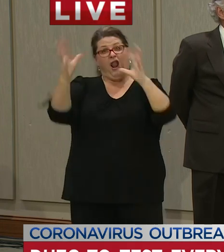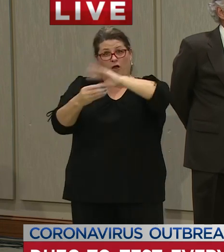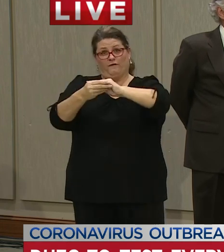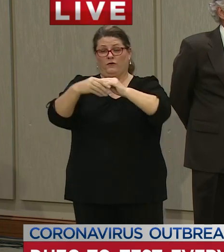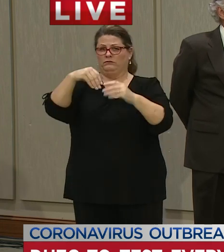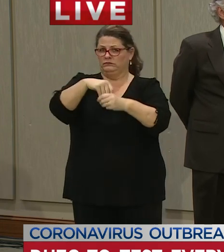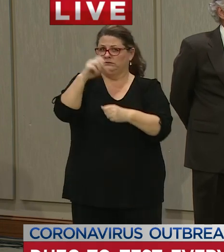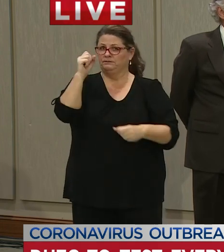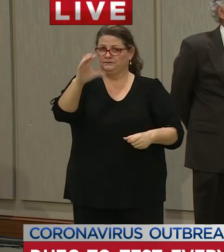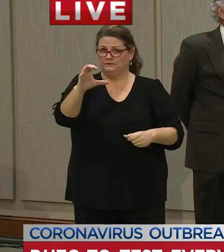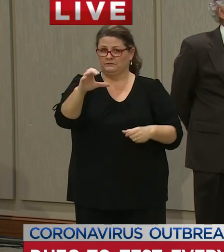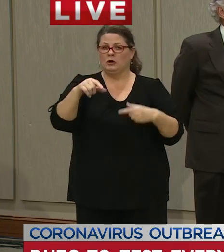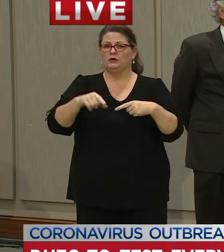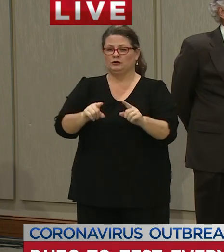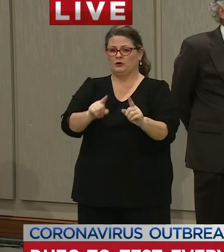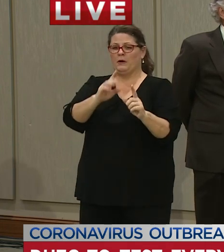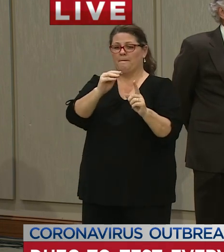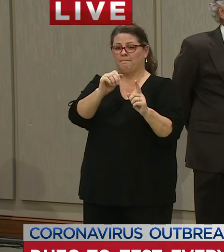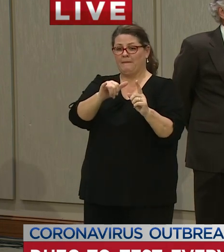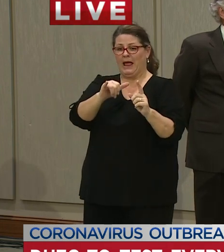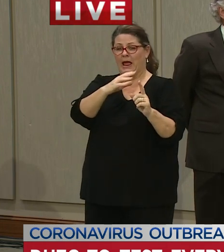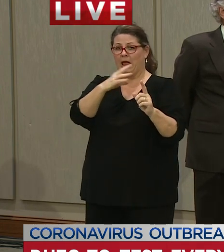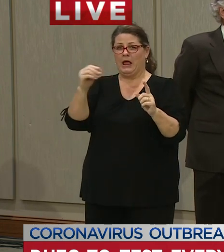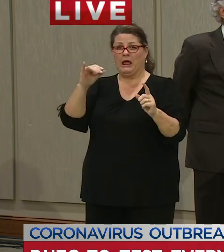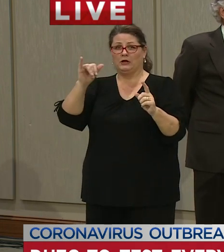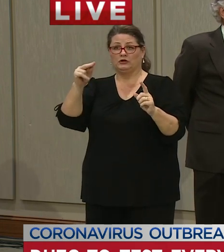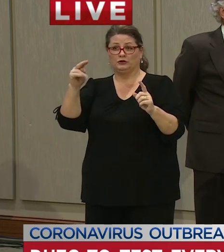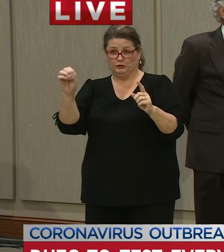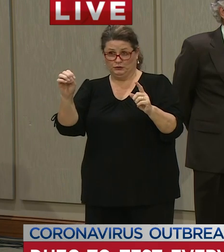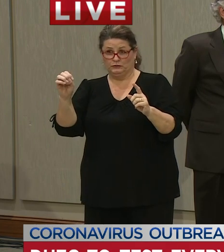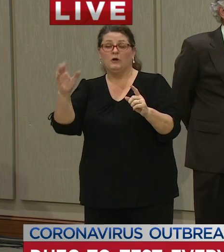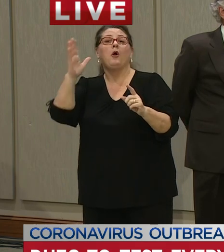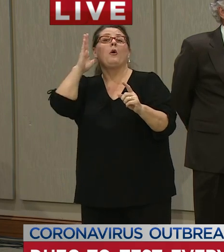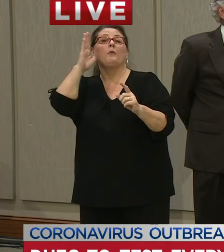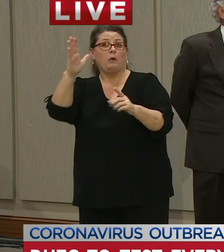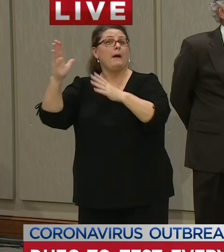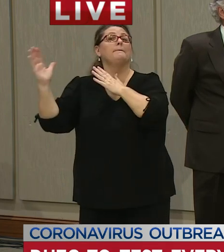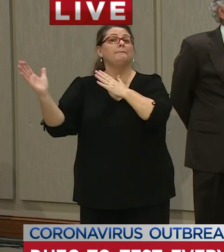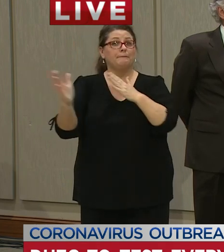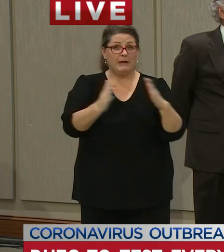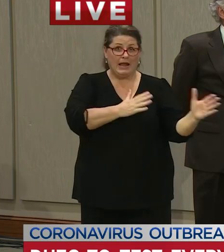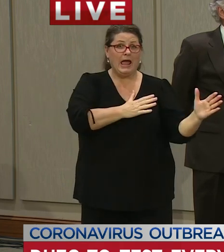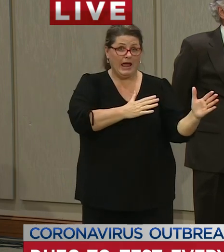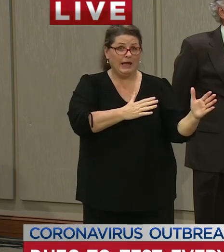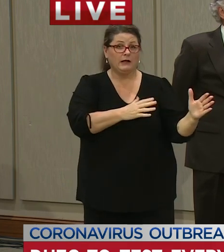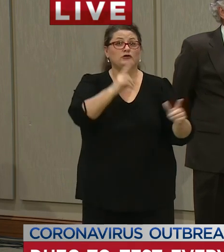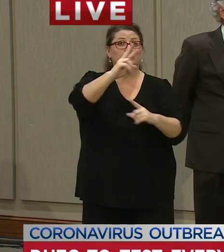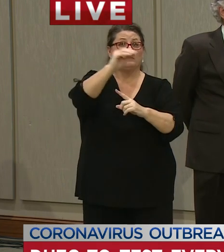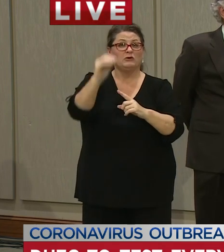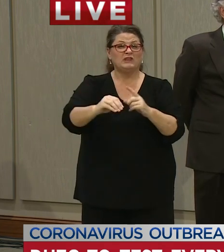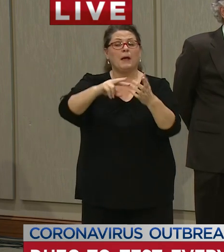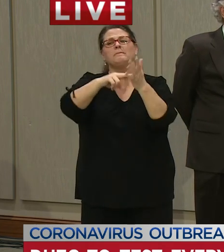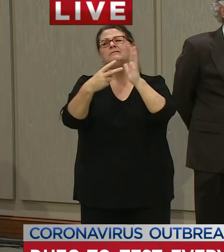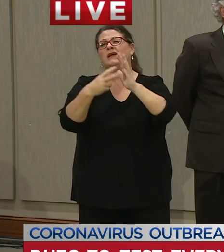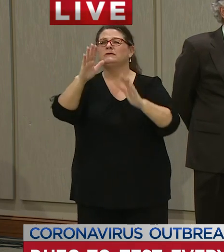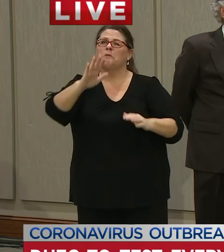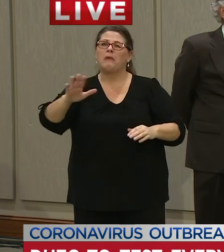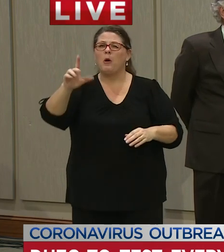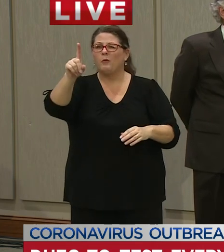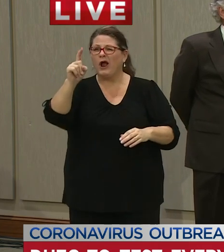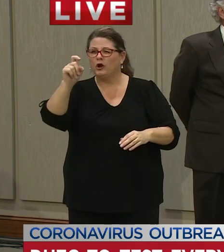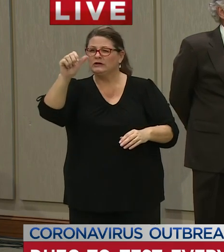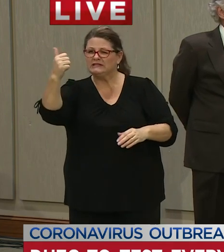plan our goal is to test 2 percent of the population or 110,000 South Carolinians per month